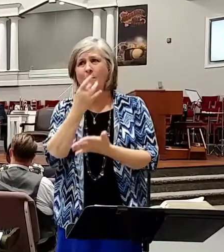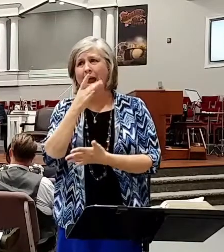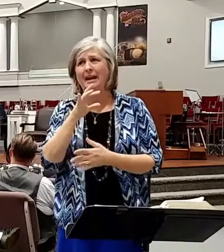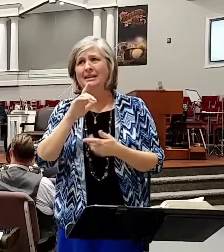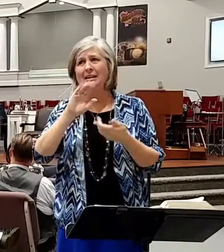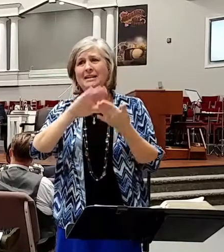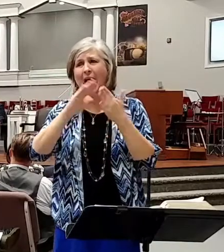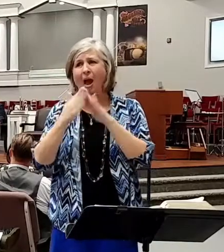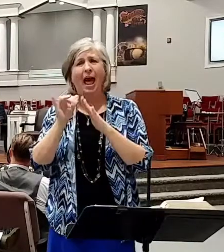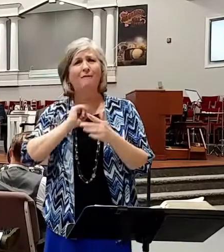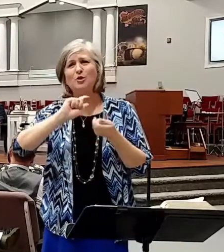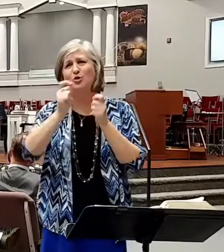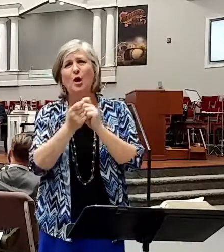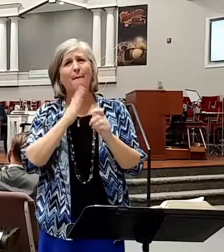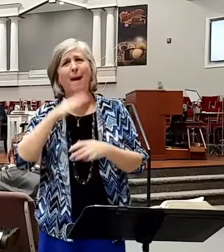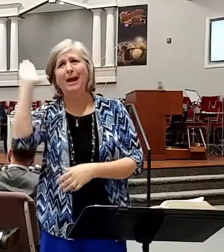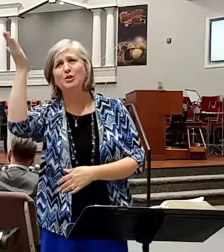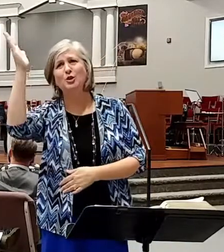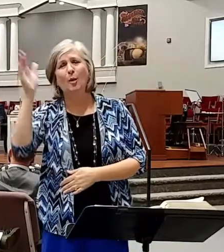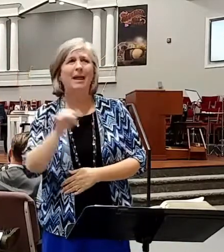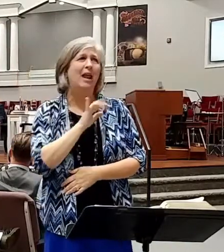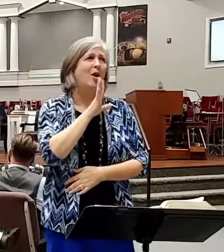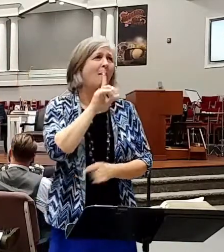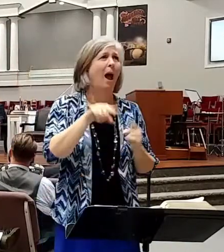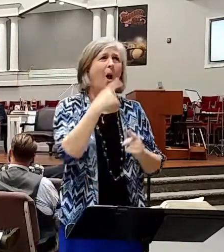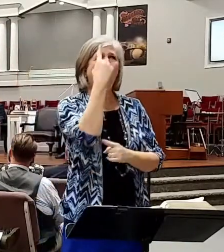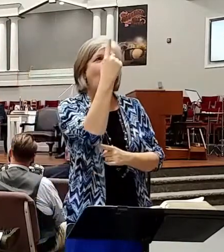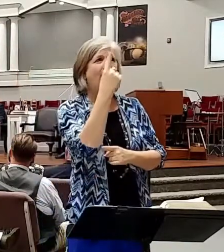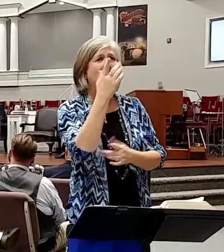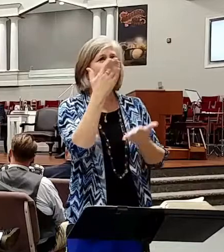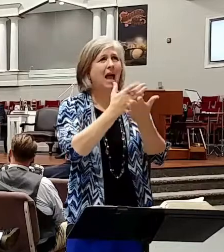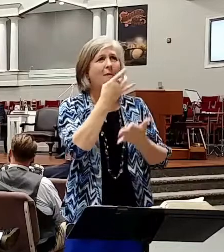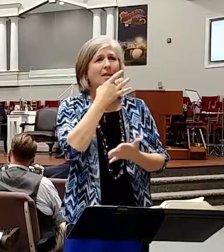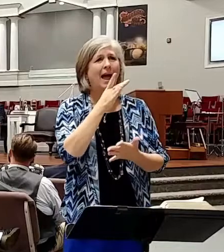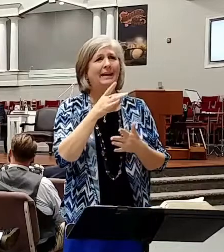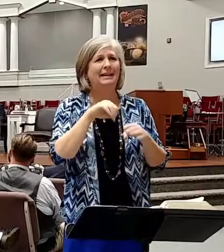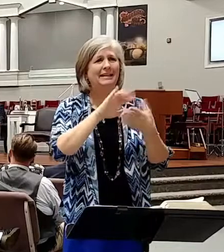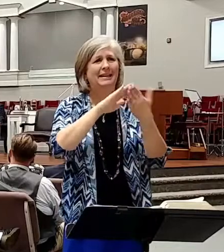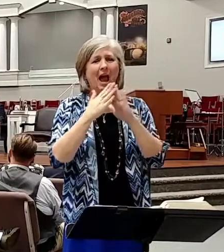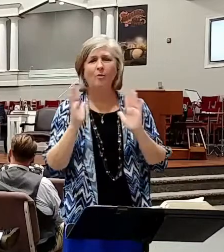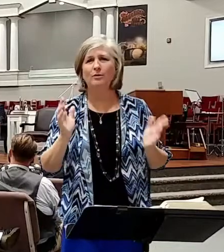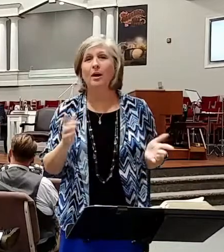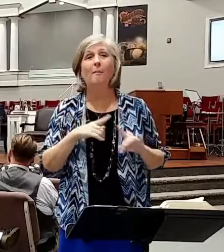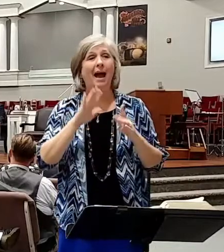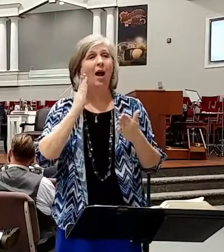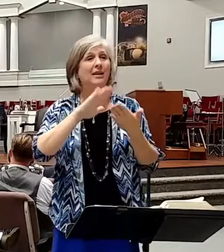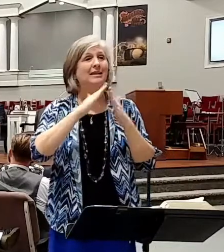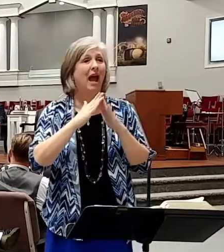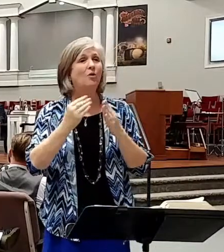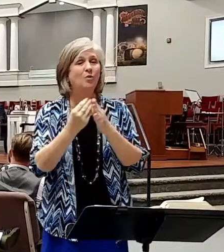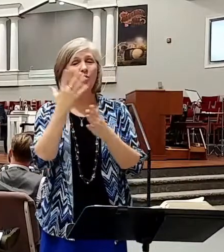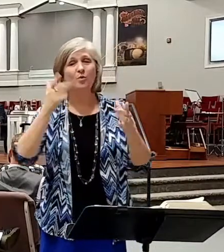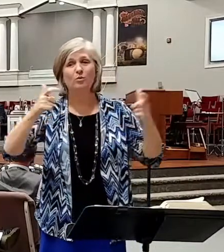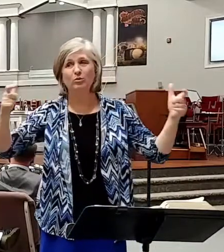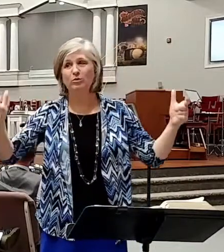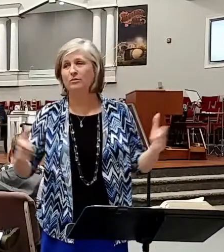all across America because I talk about the one traffic light town. But it's changing. And you know what the good thing is?